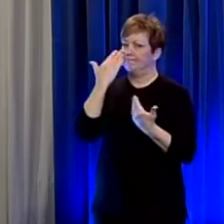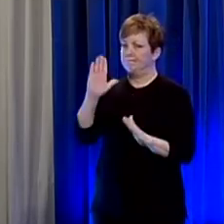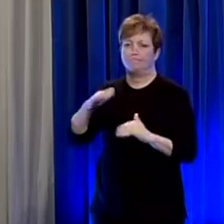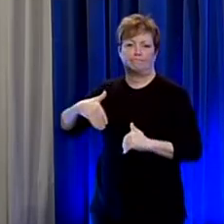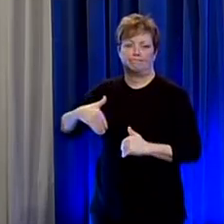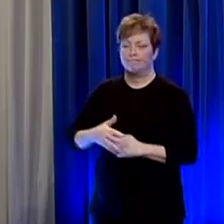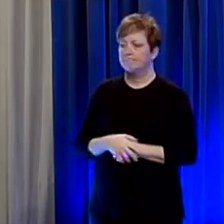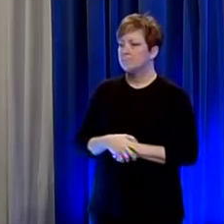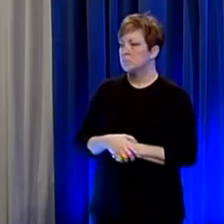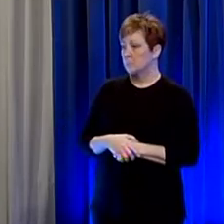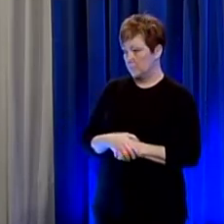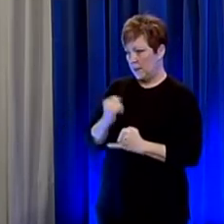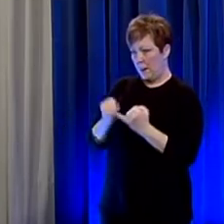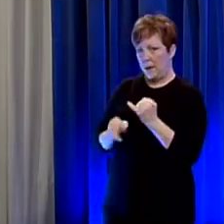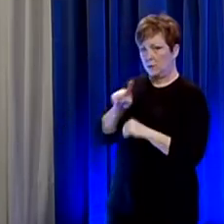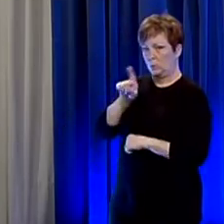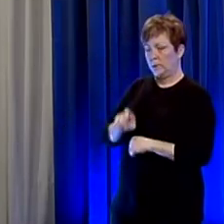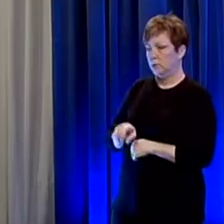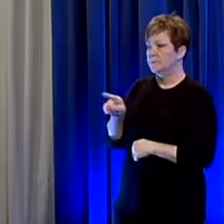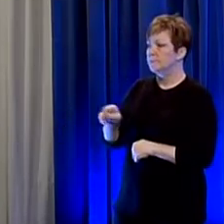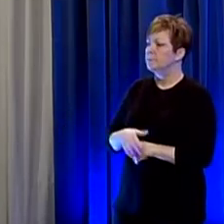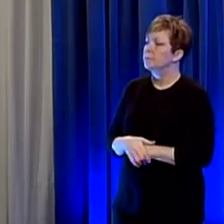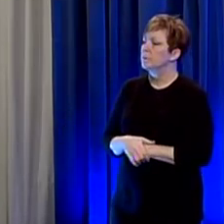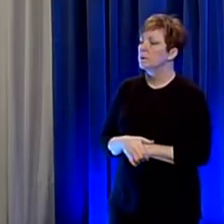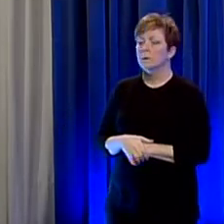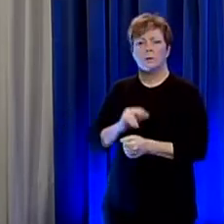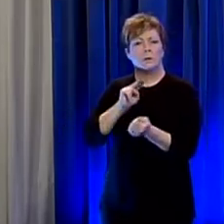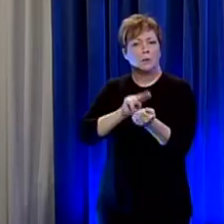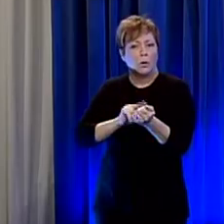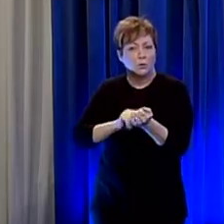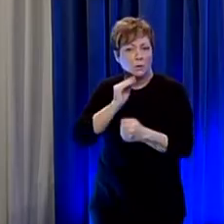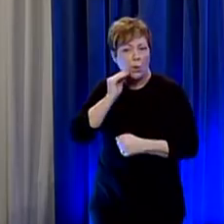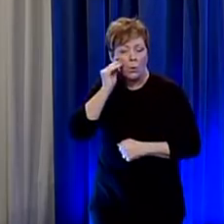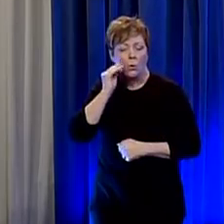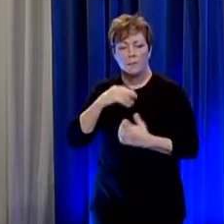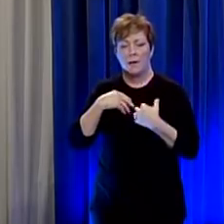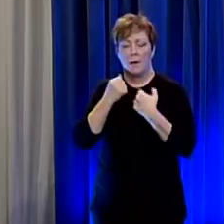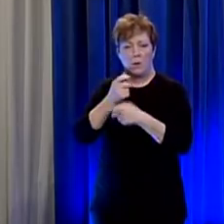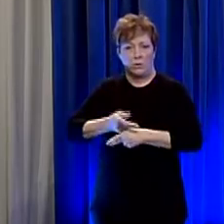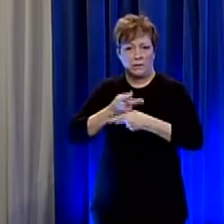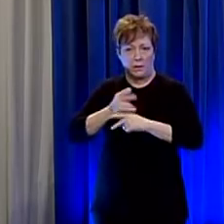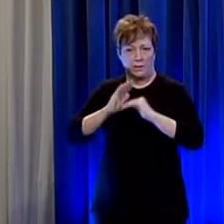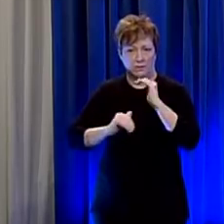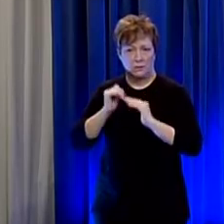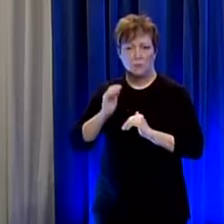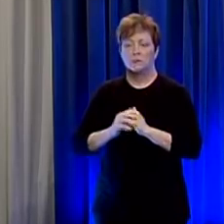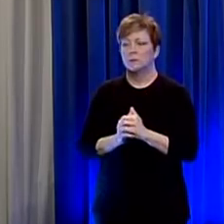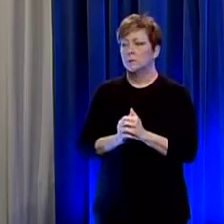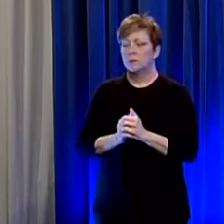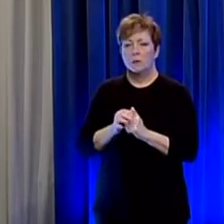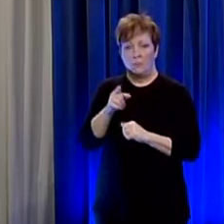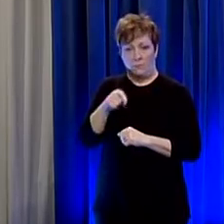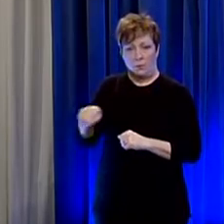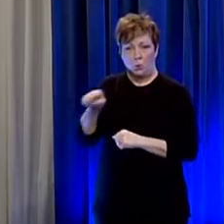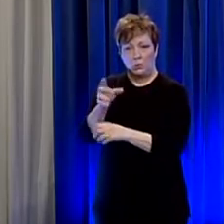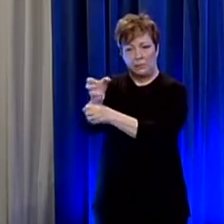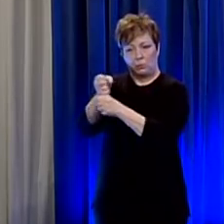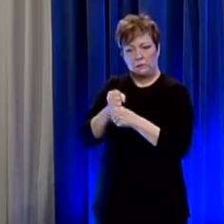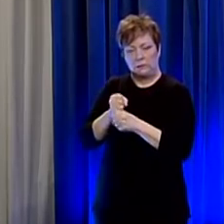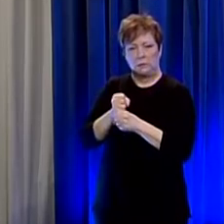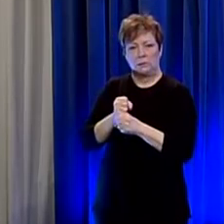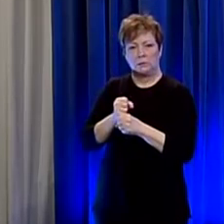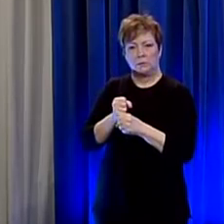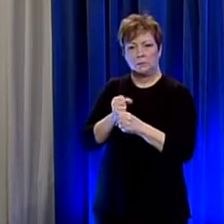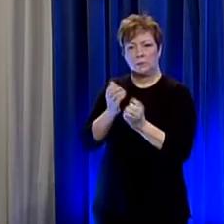okay go ahead last question when it comes to nursing homes health care facilities that receive uh supplies